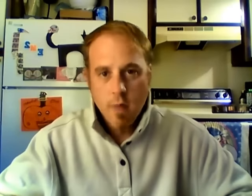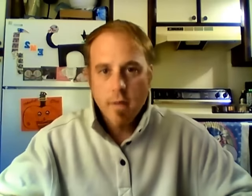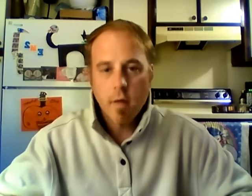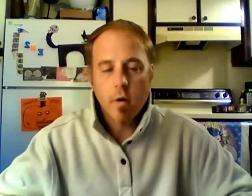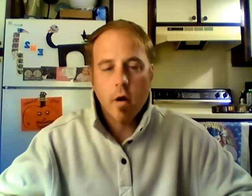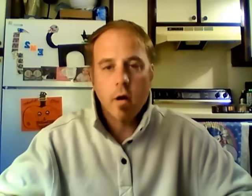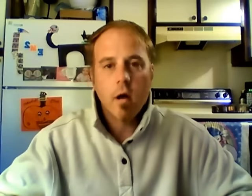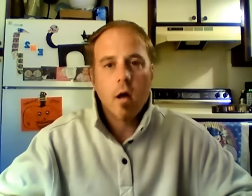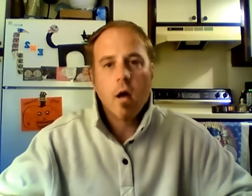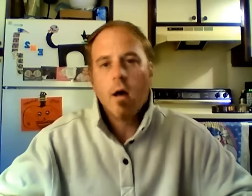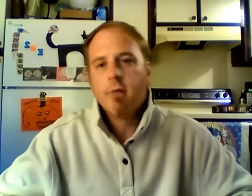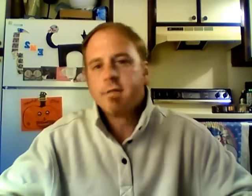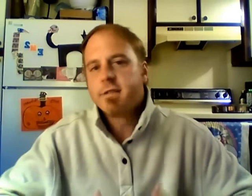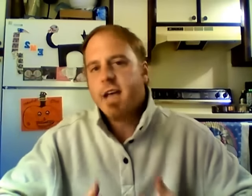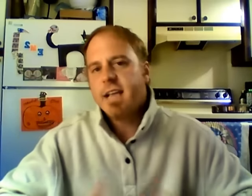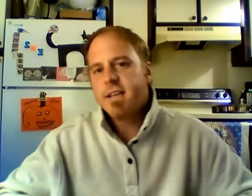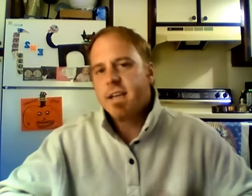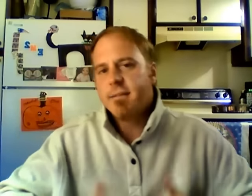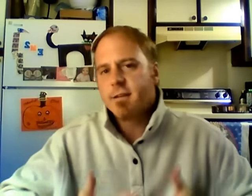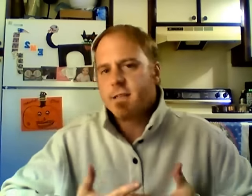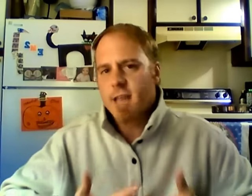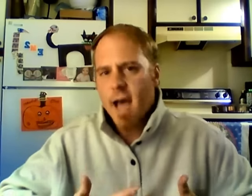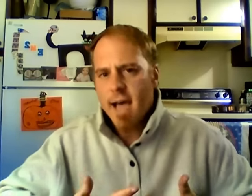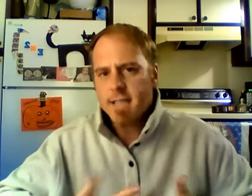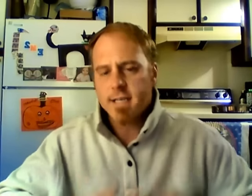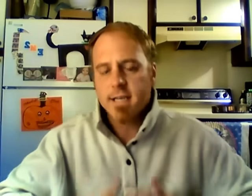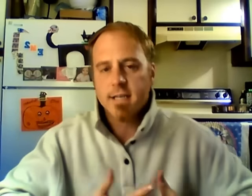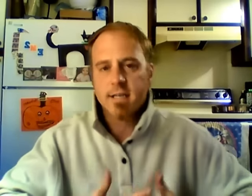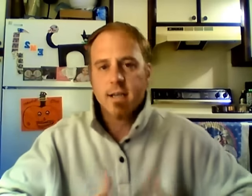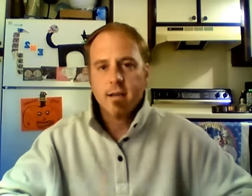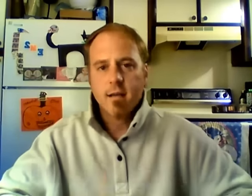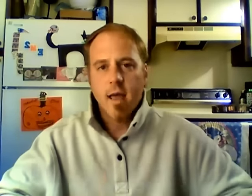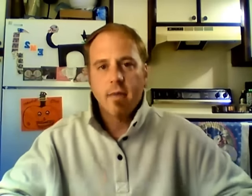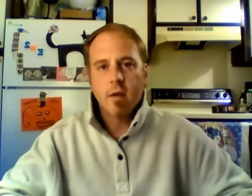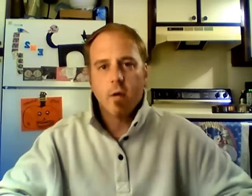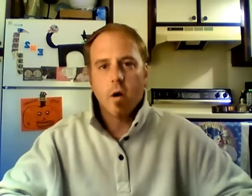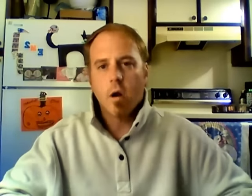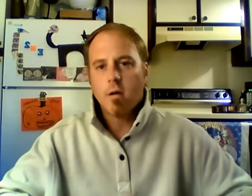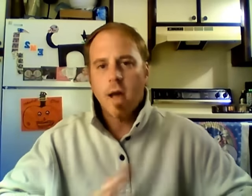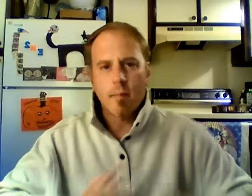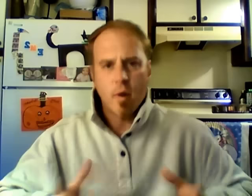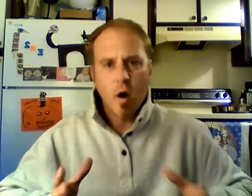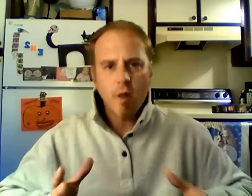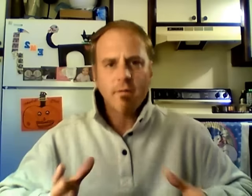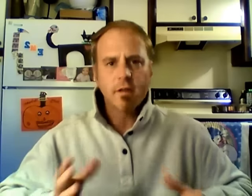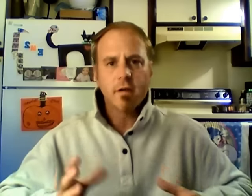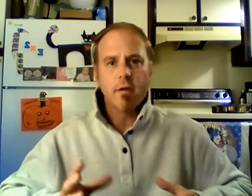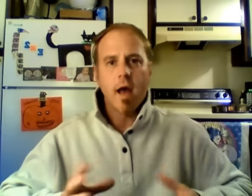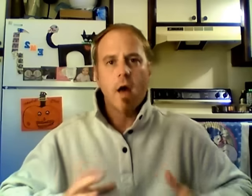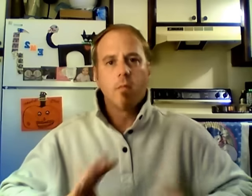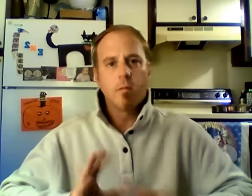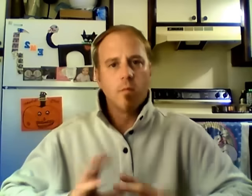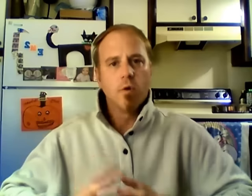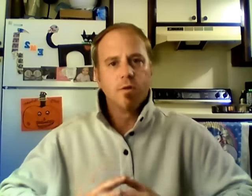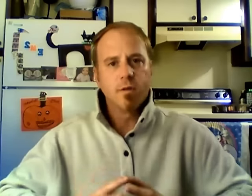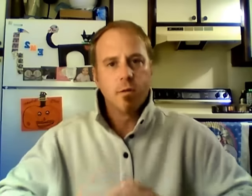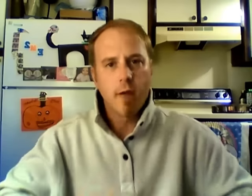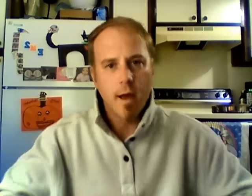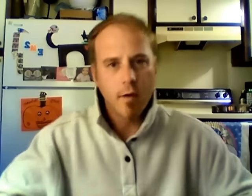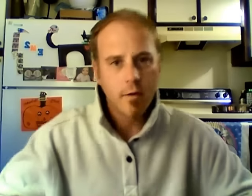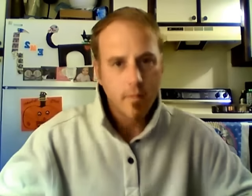They were of slightly different sizes and they were not perfectly round, but mostly round.